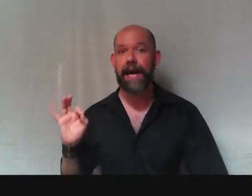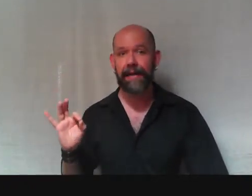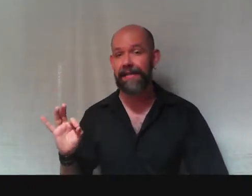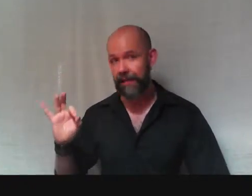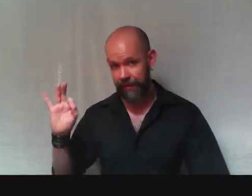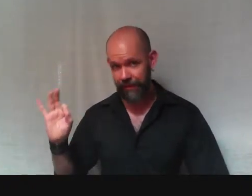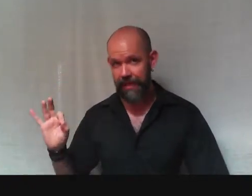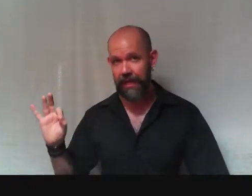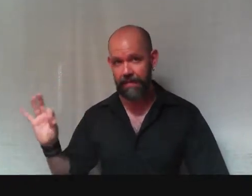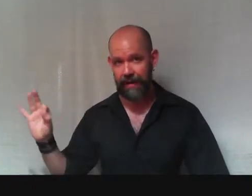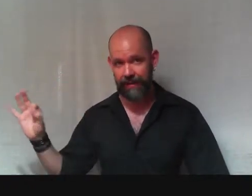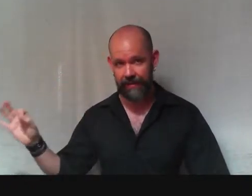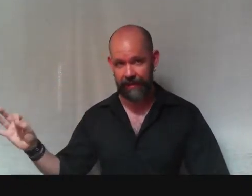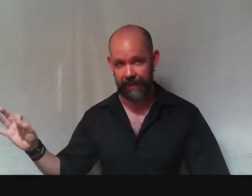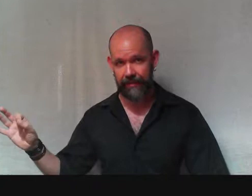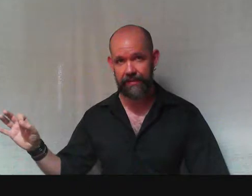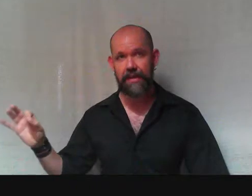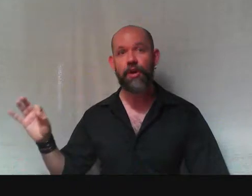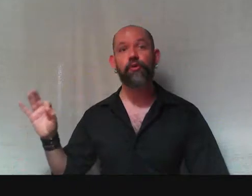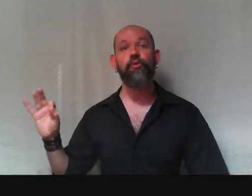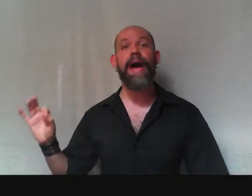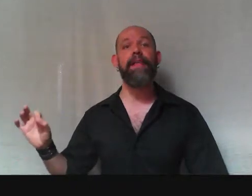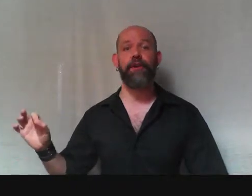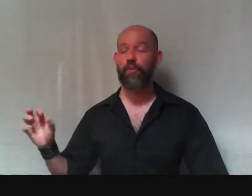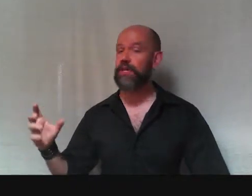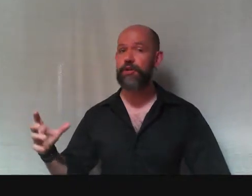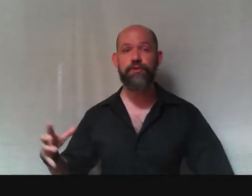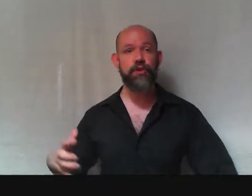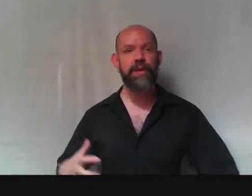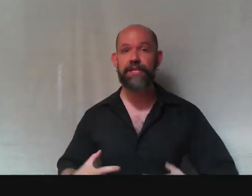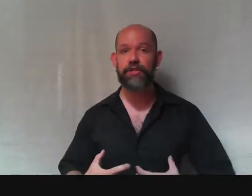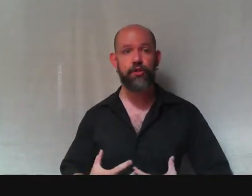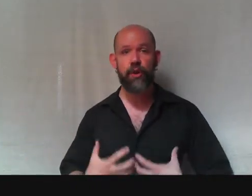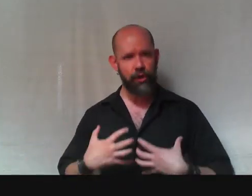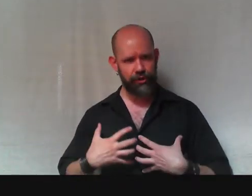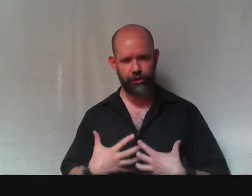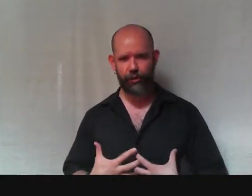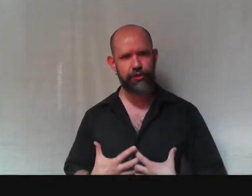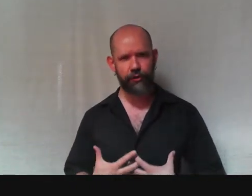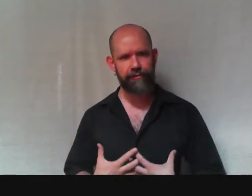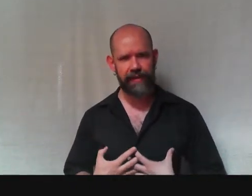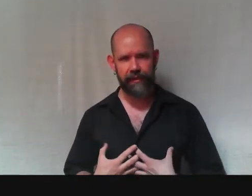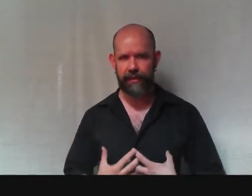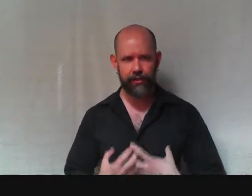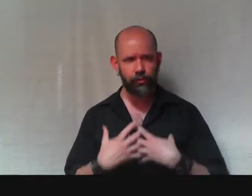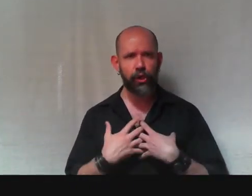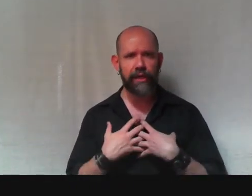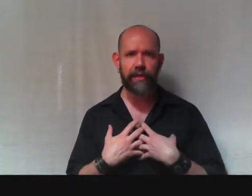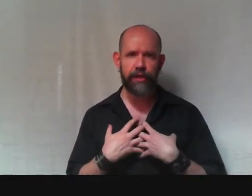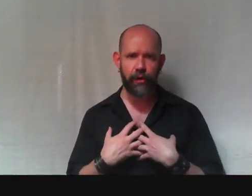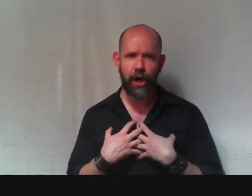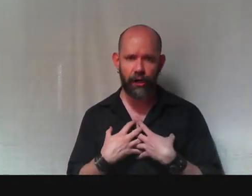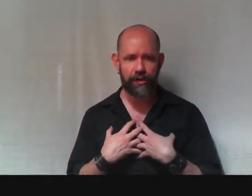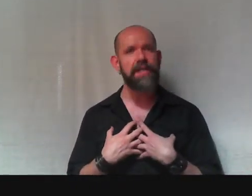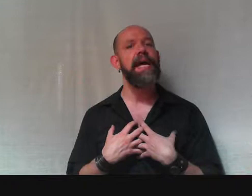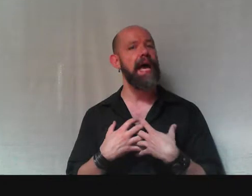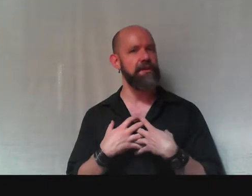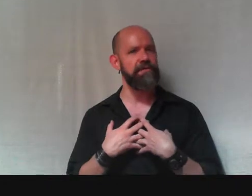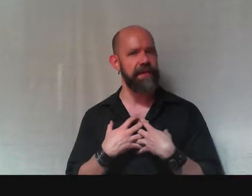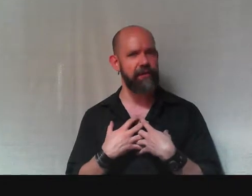not to think about these things. Rather, what you do is you search your feelings. You look into your heart and you figure